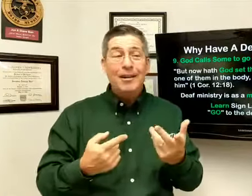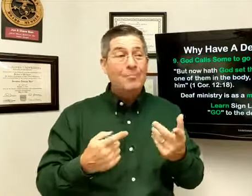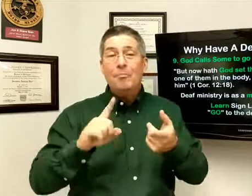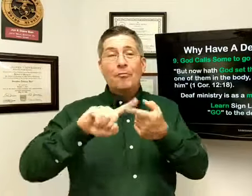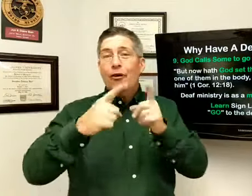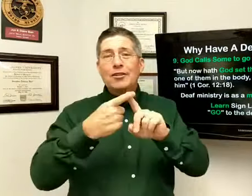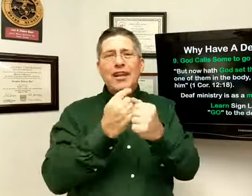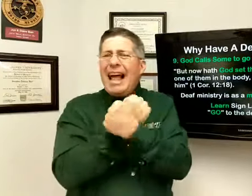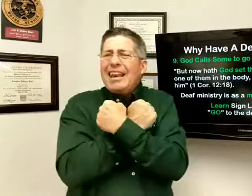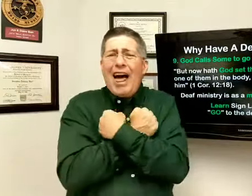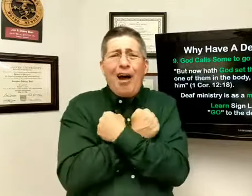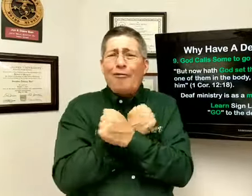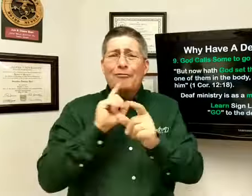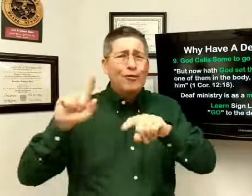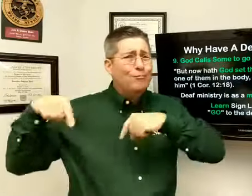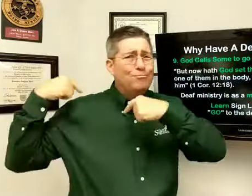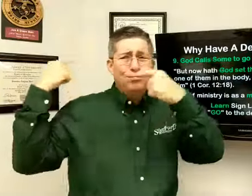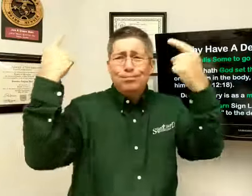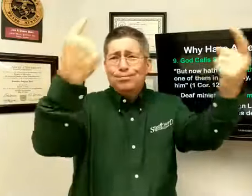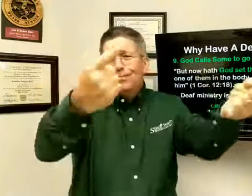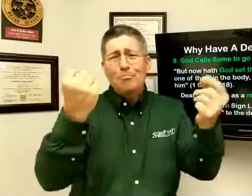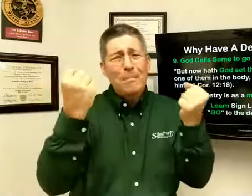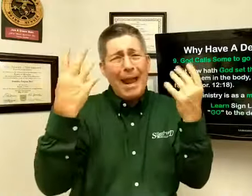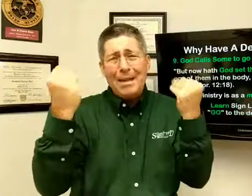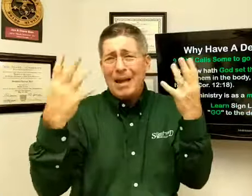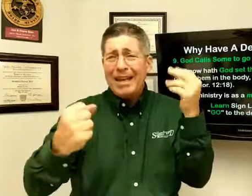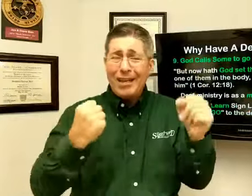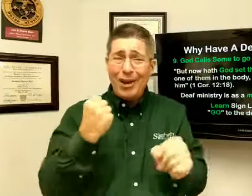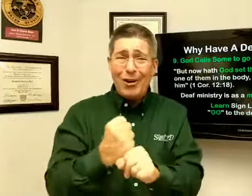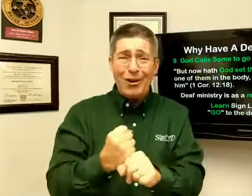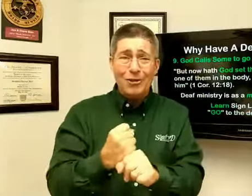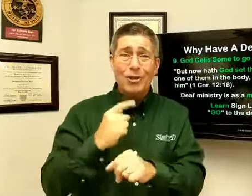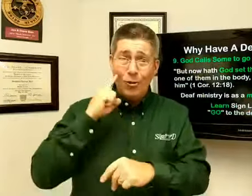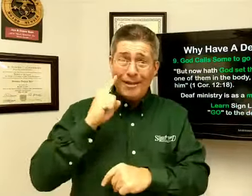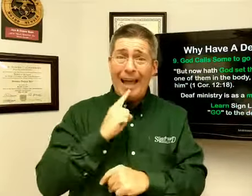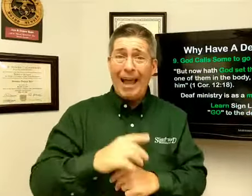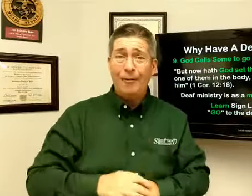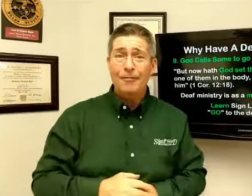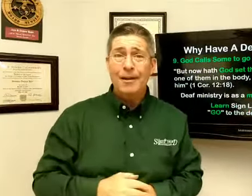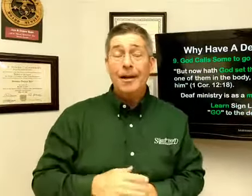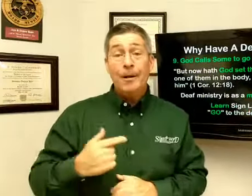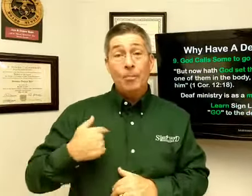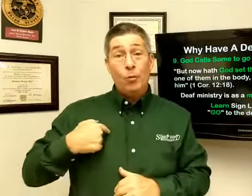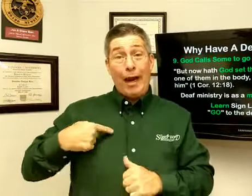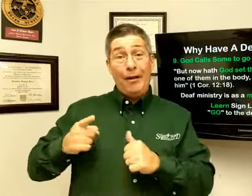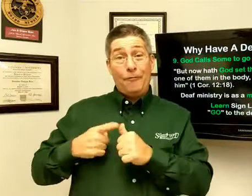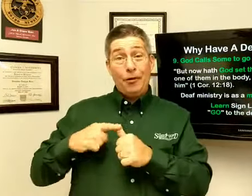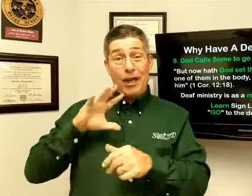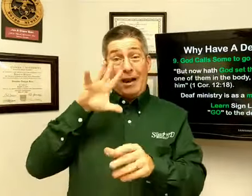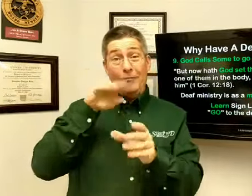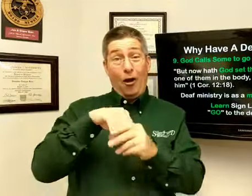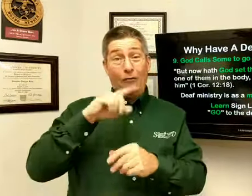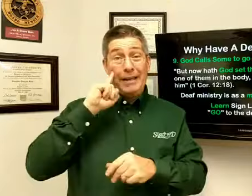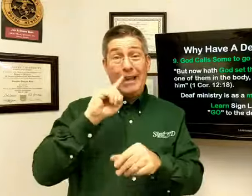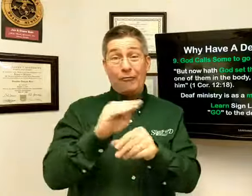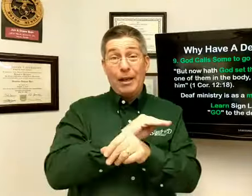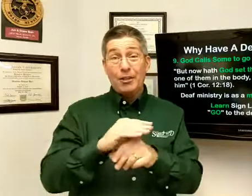friends that I love for many, many years who are deaf. When I first got involved in deaf ministry,